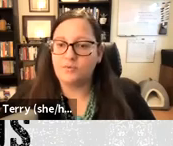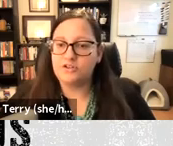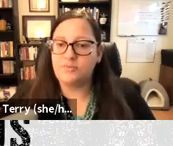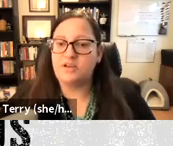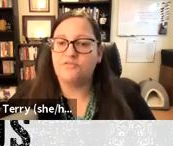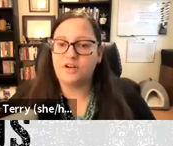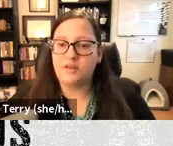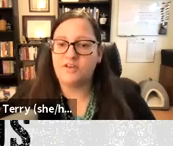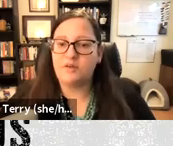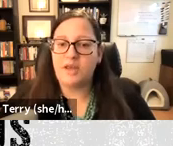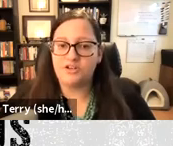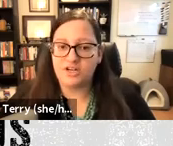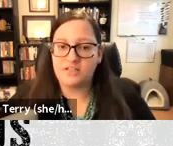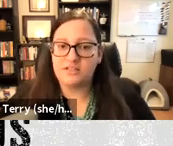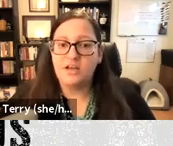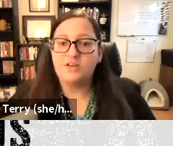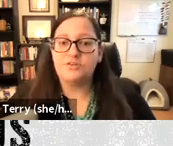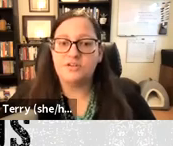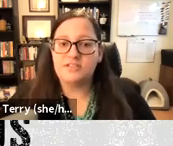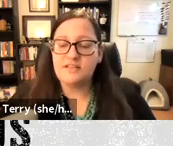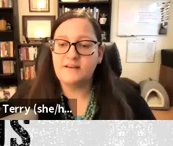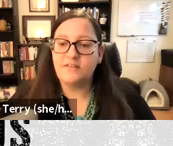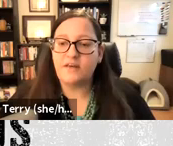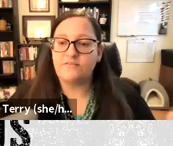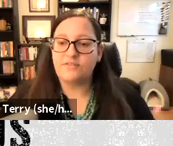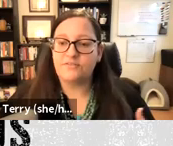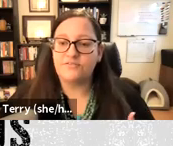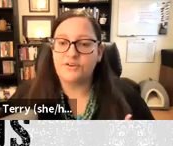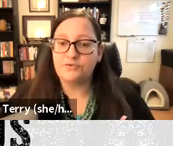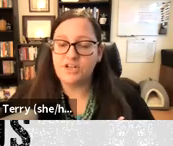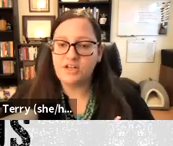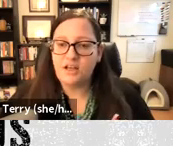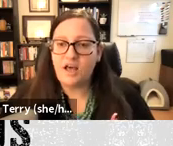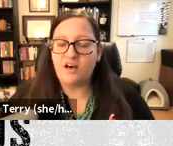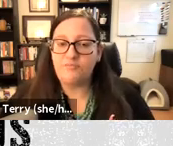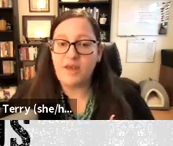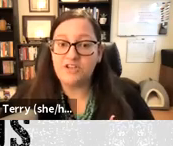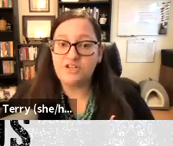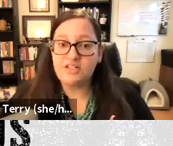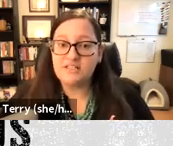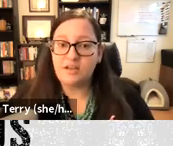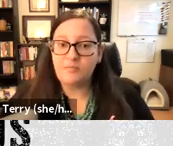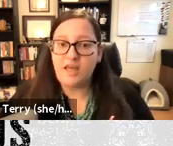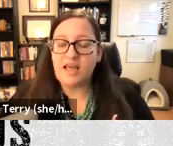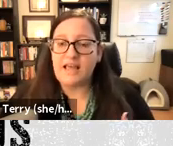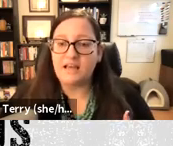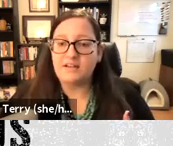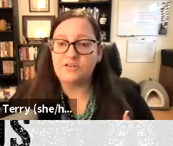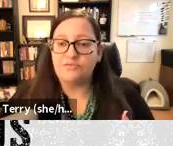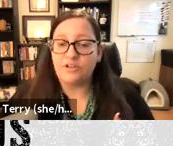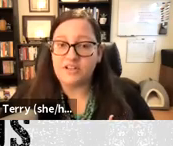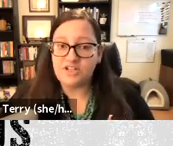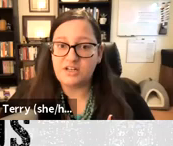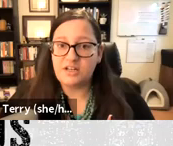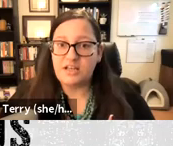God worshiping freedom loving patriots. So you can see there that the fusion of patriotism and